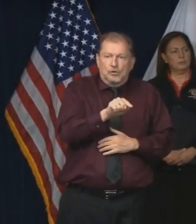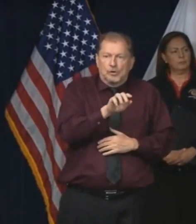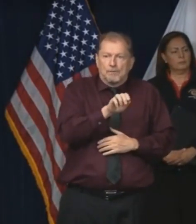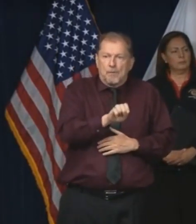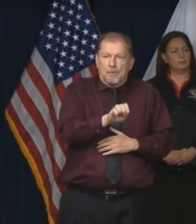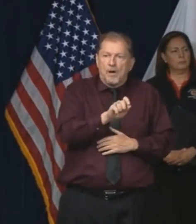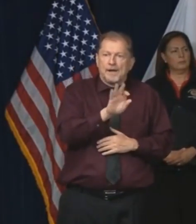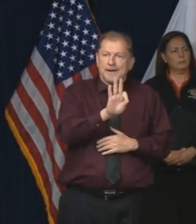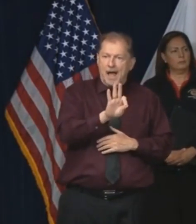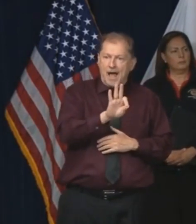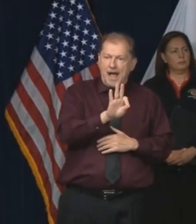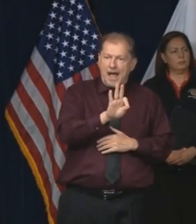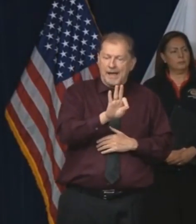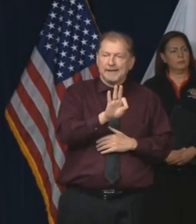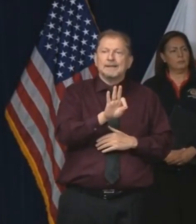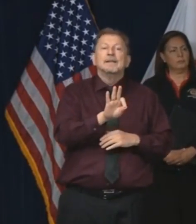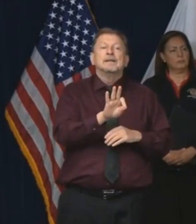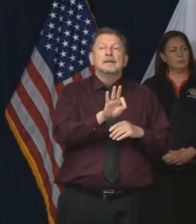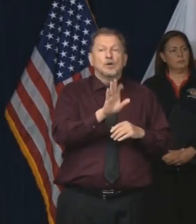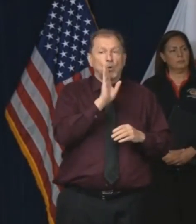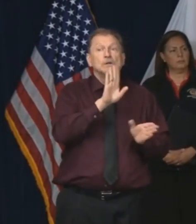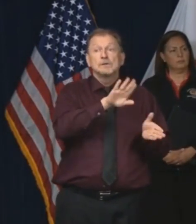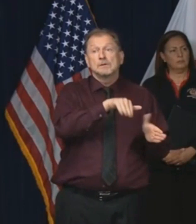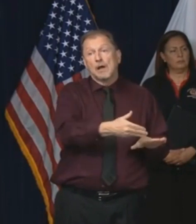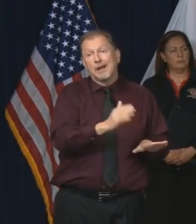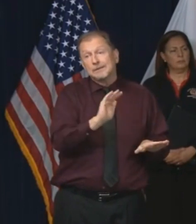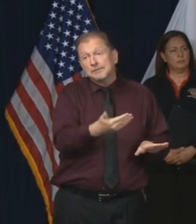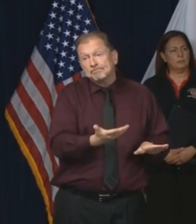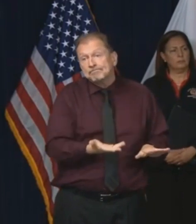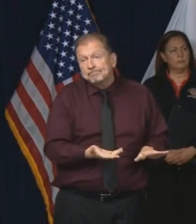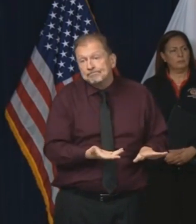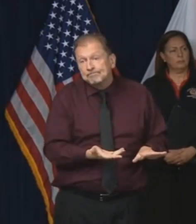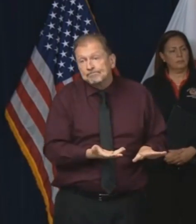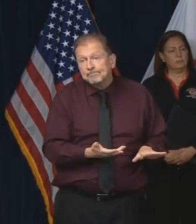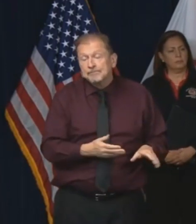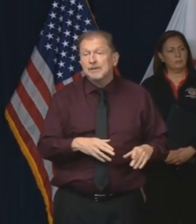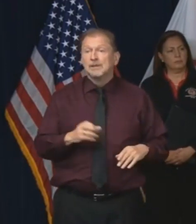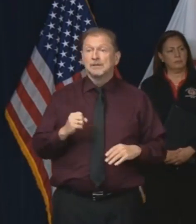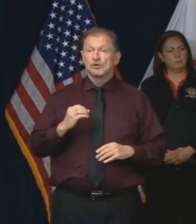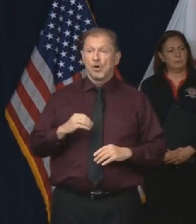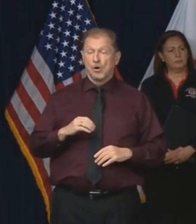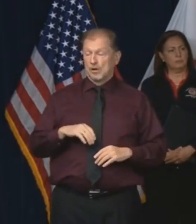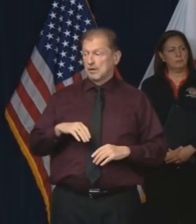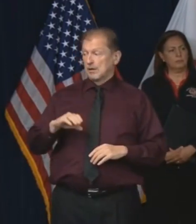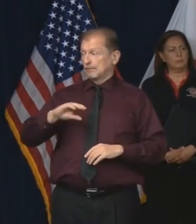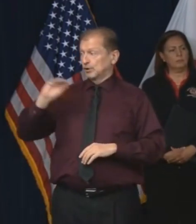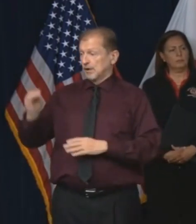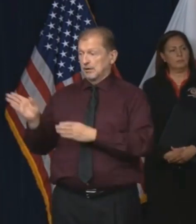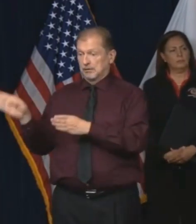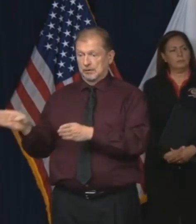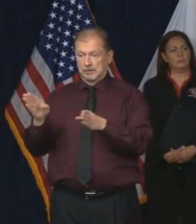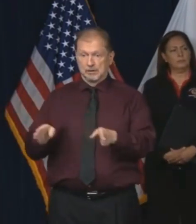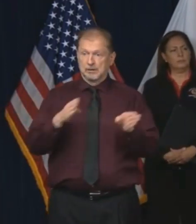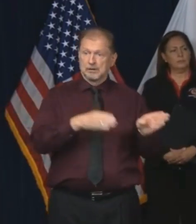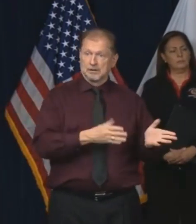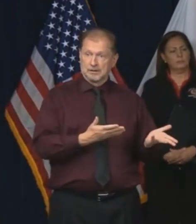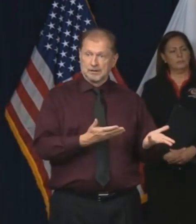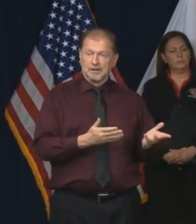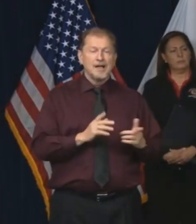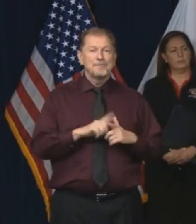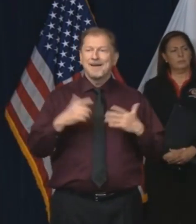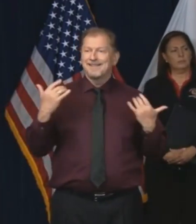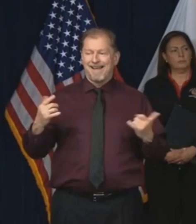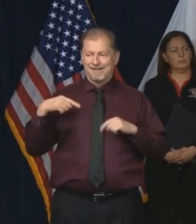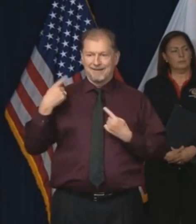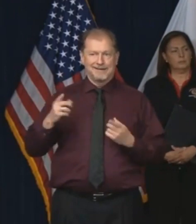it appears, who get it pass away. And again, if we have a treatment, this is very important, if you have to get a